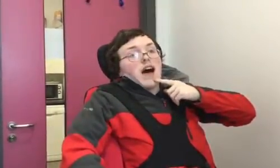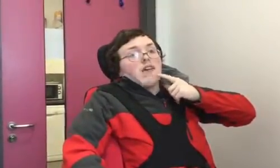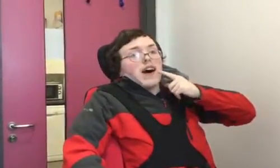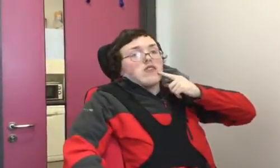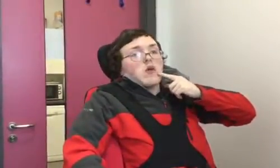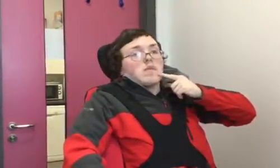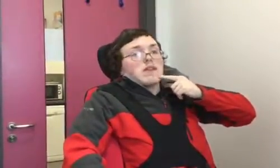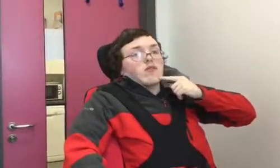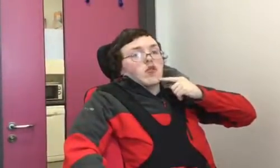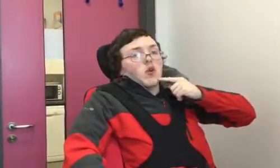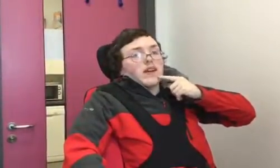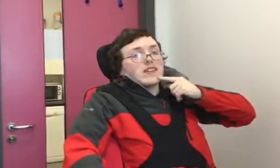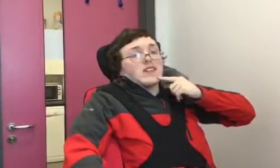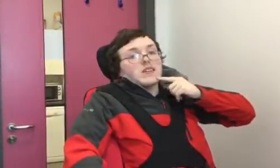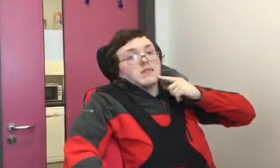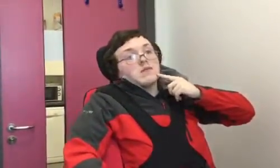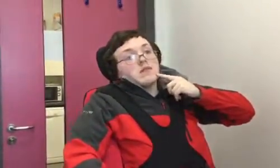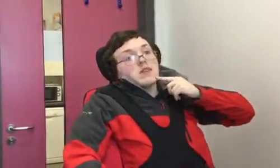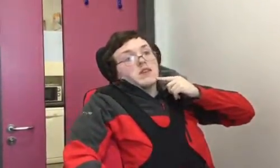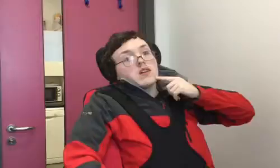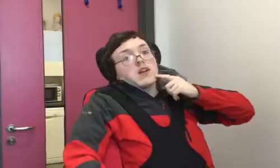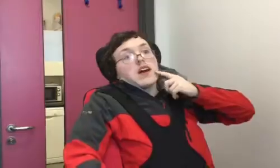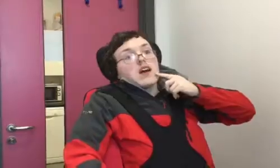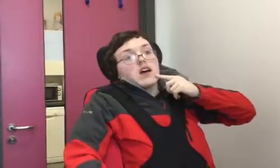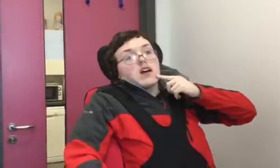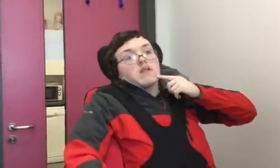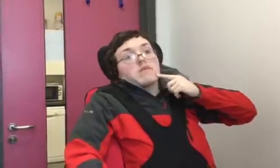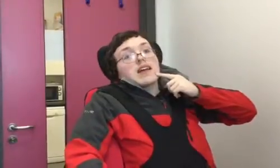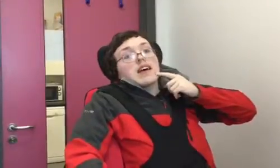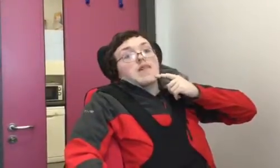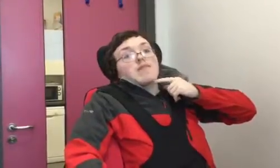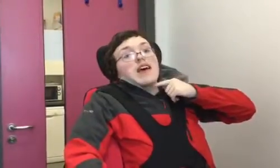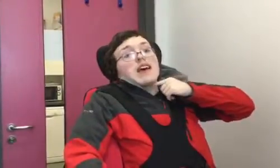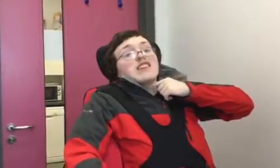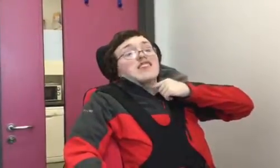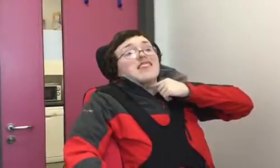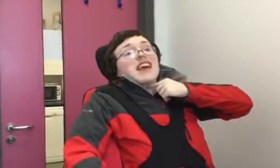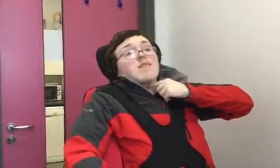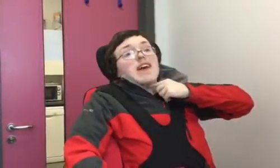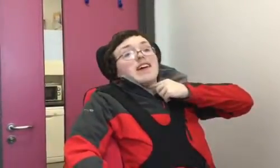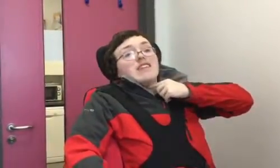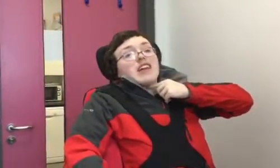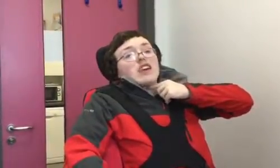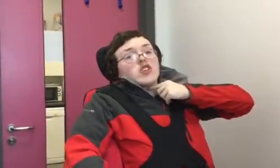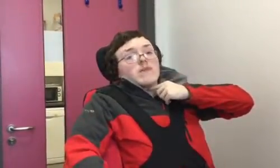I know a bit of Croatian. Give me some Russian and Croatian. As I say, I'm Russian.